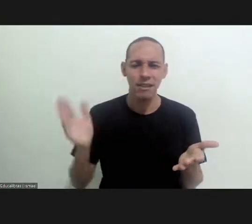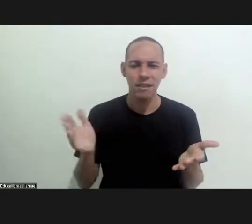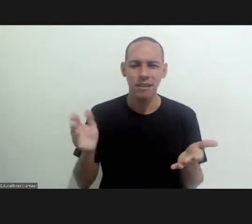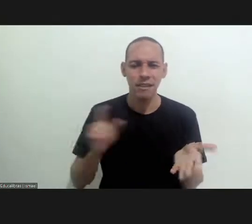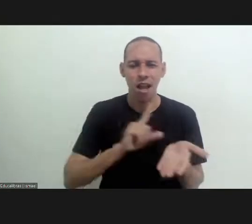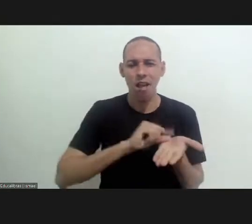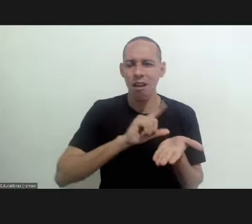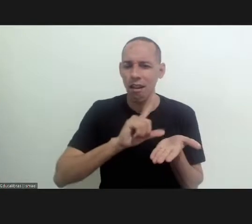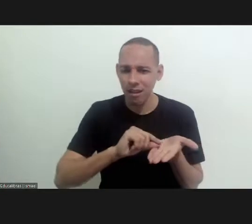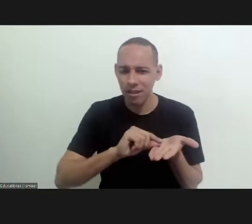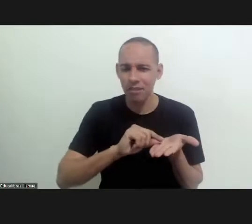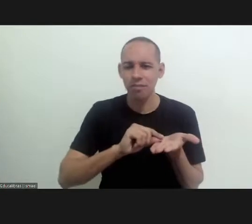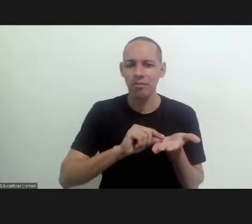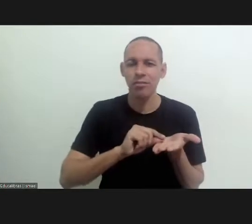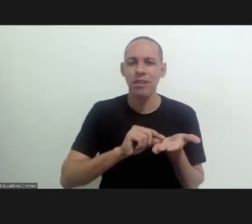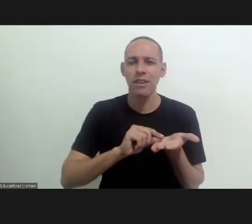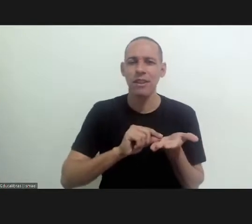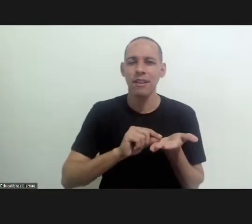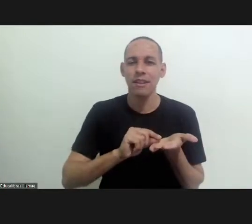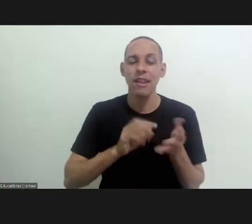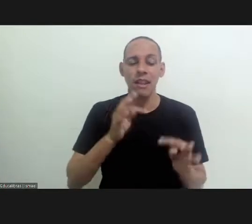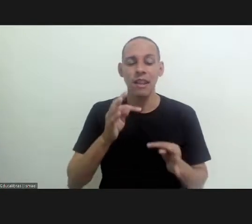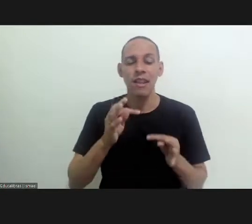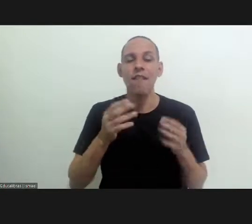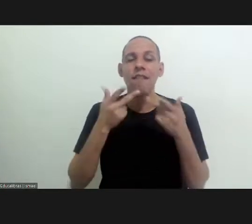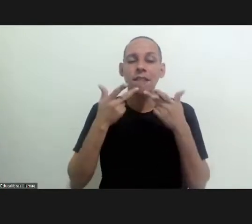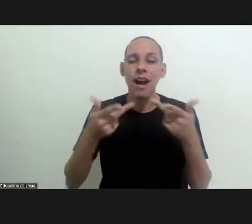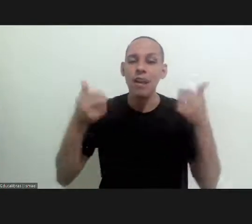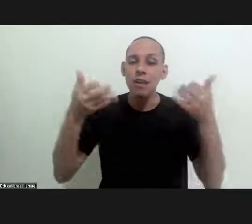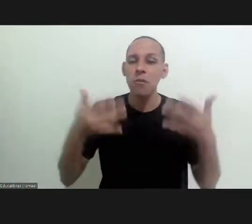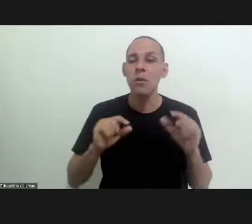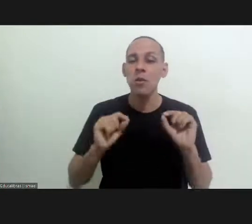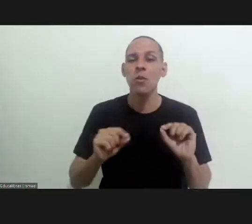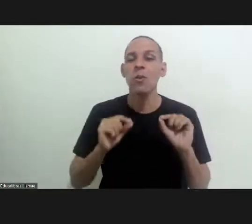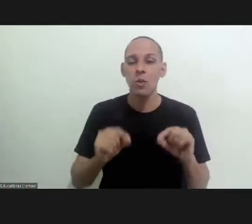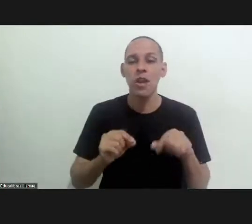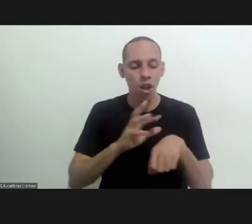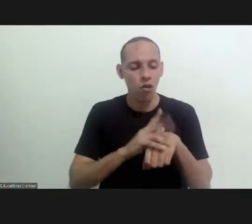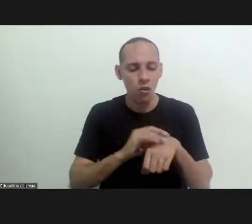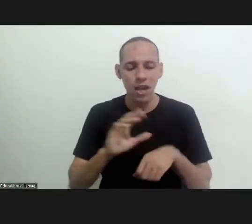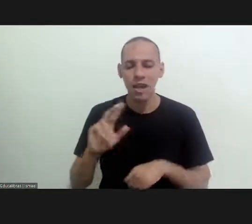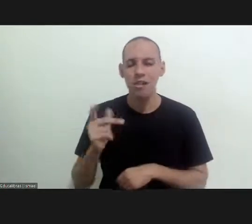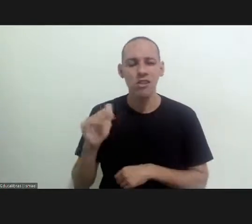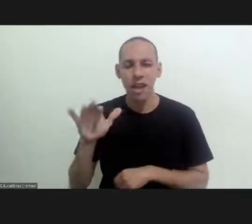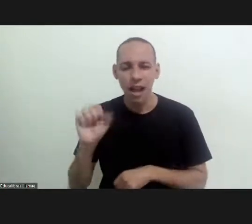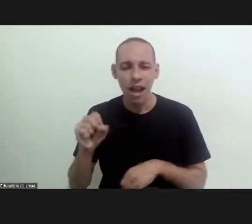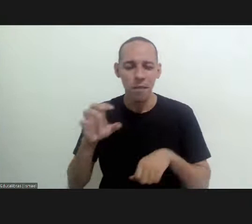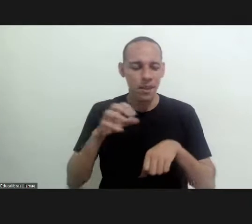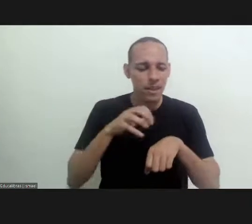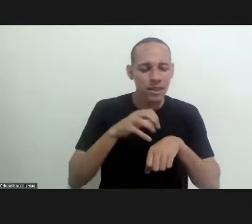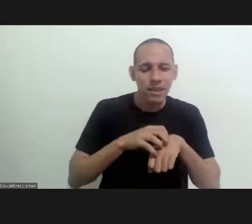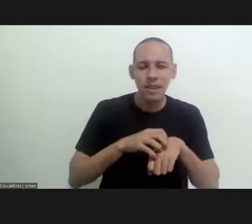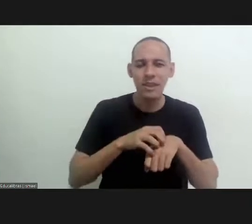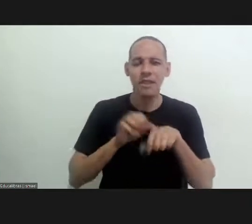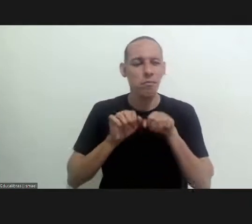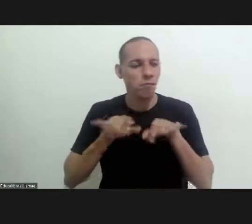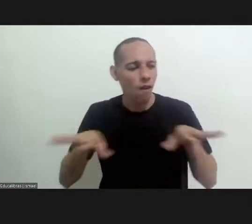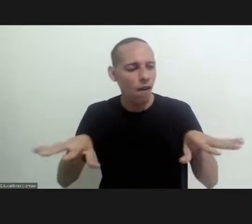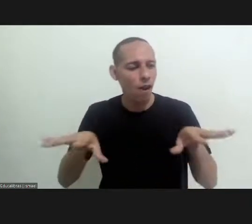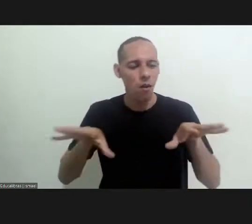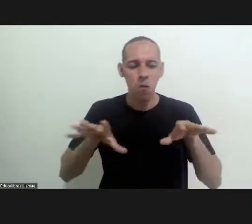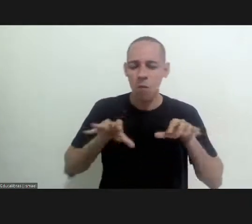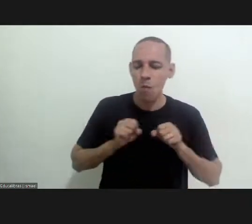of articles dealing with many different topics of chagas disease of parasites the vectors the